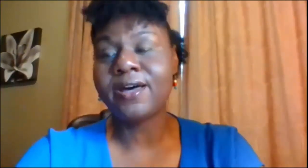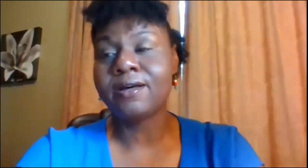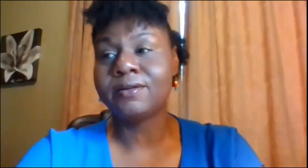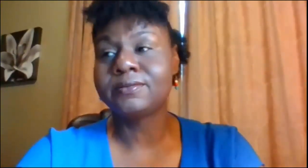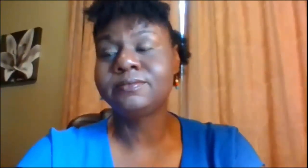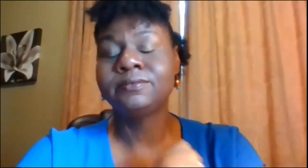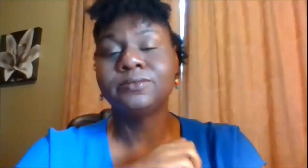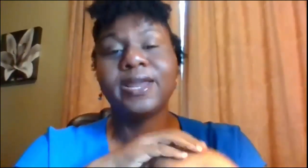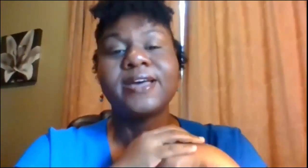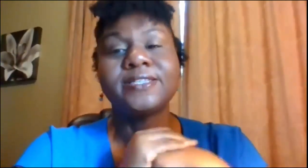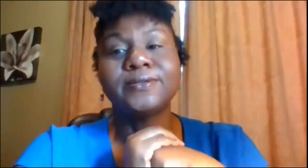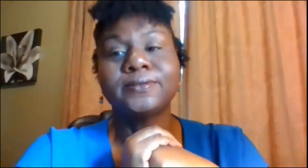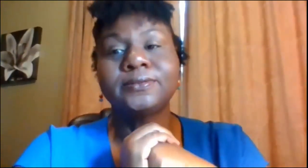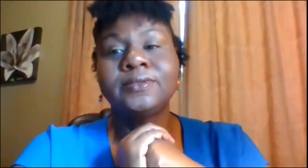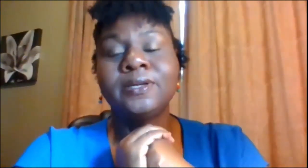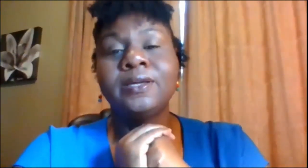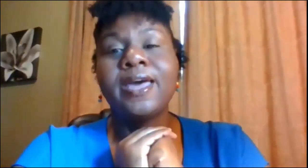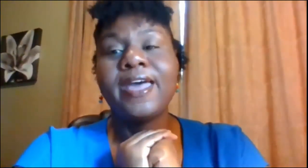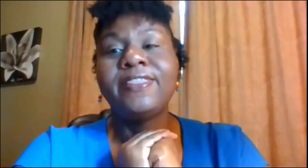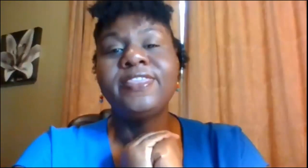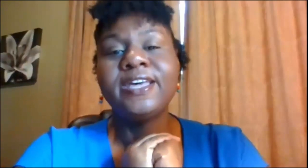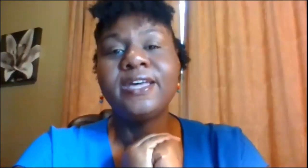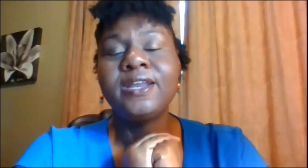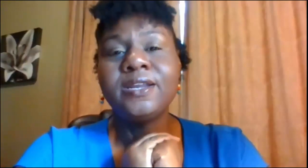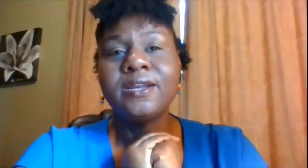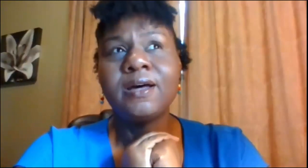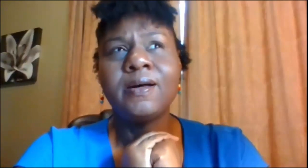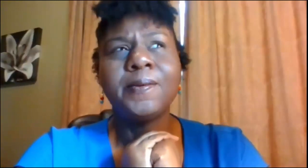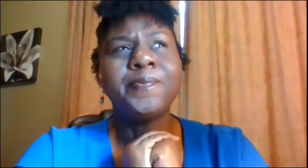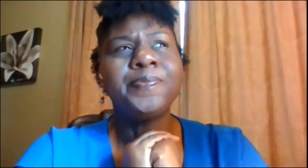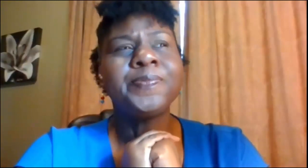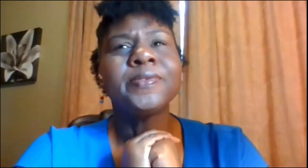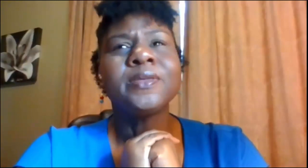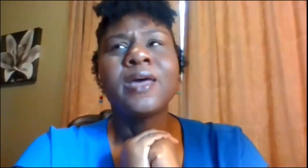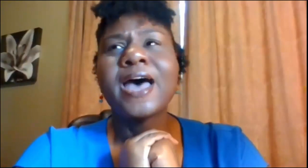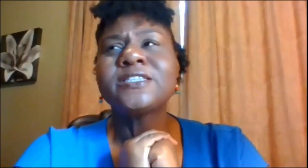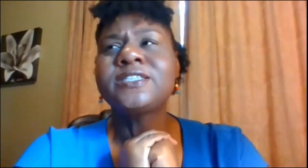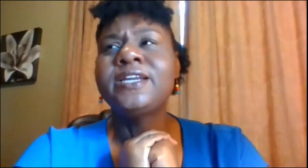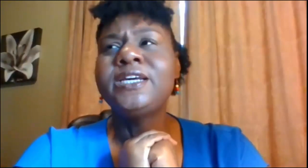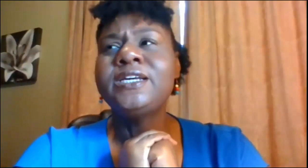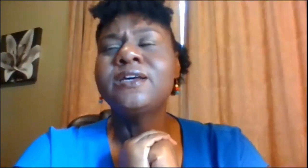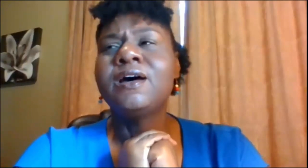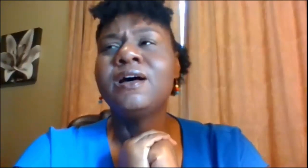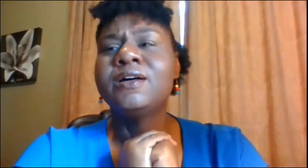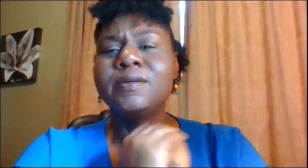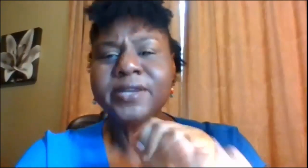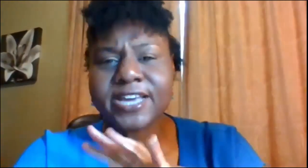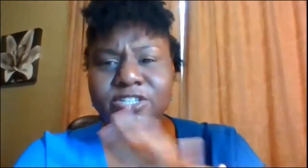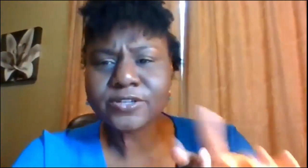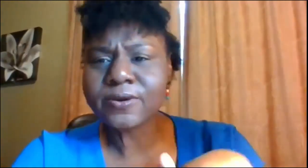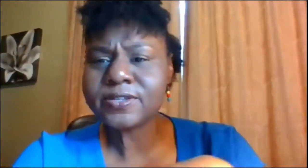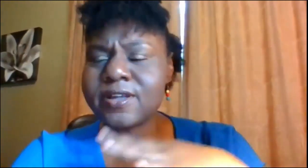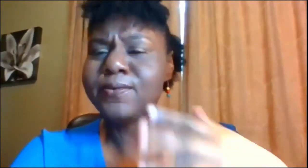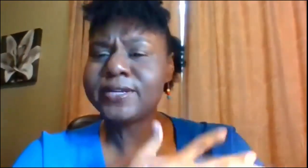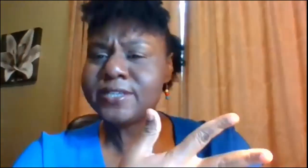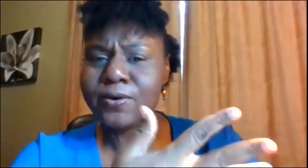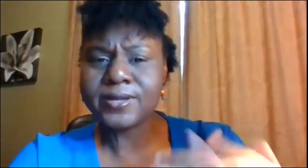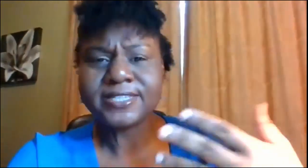um with high school and then um i studied uh communication disorders that i wanted to go into